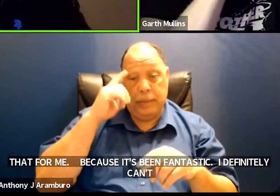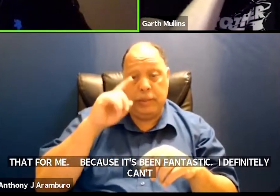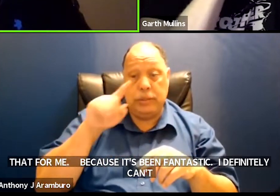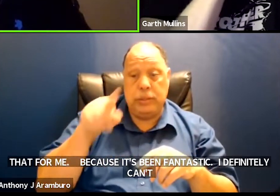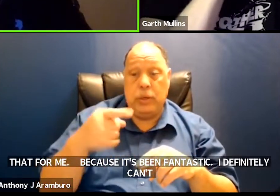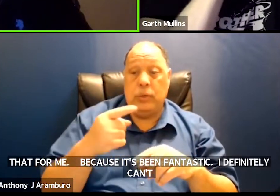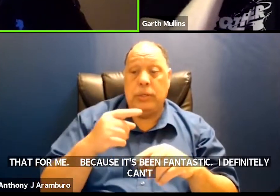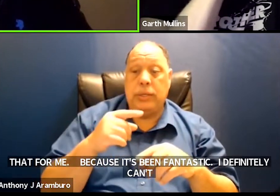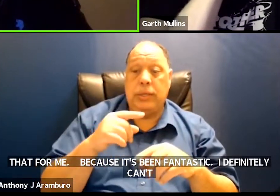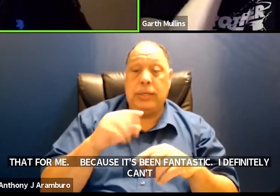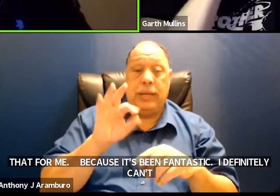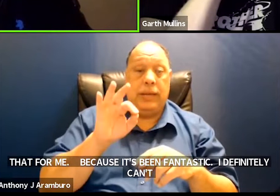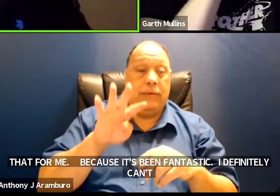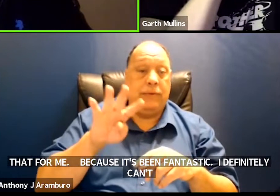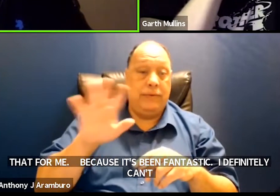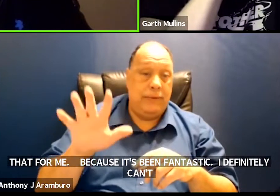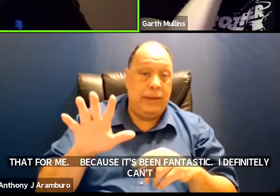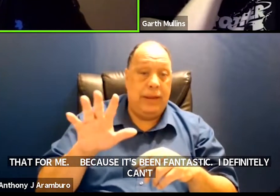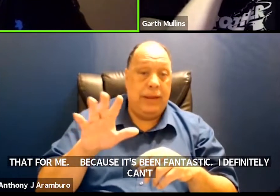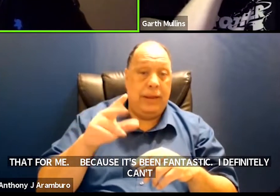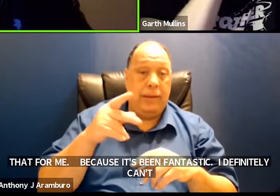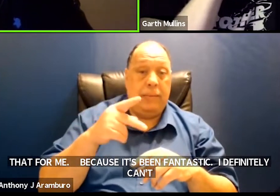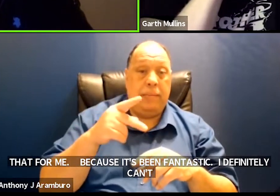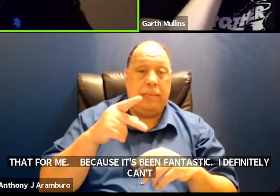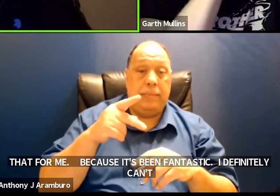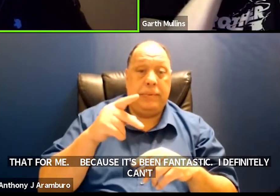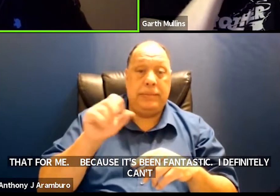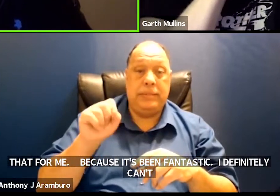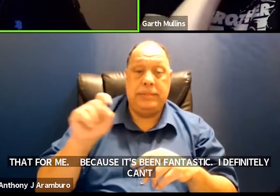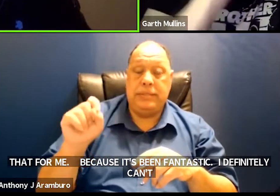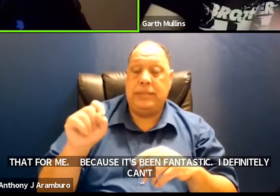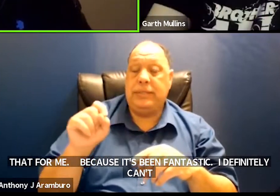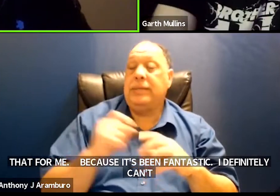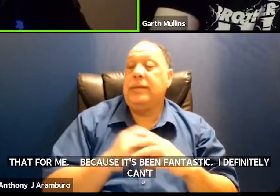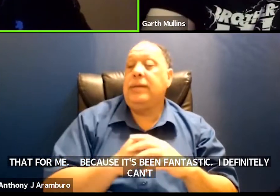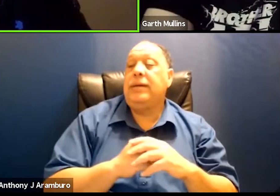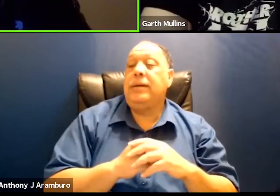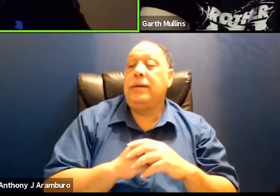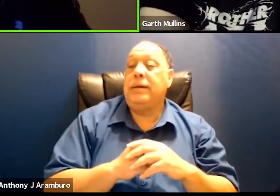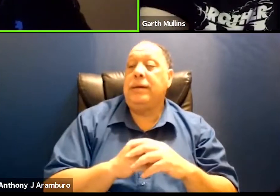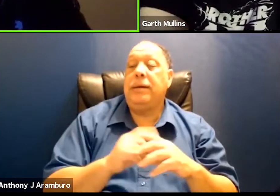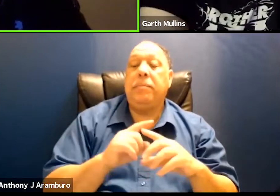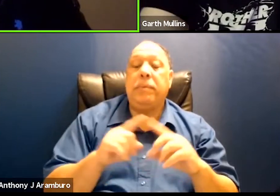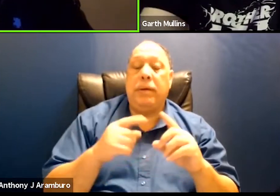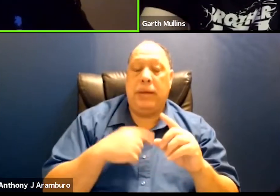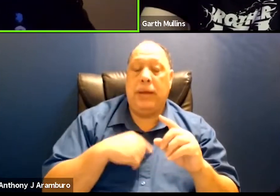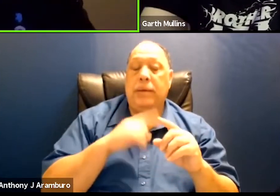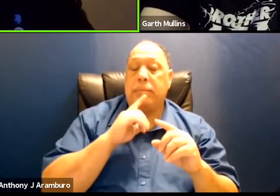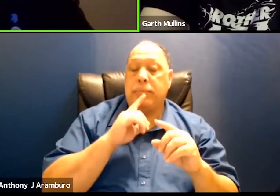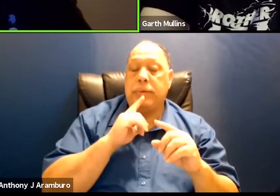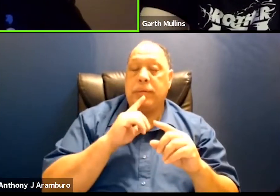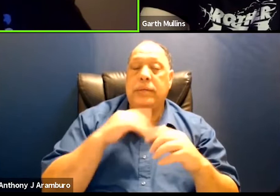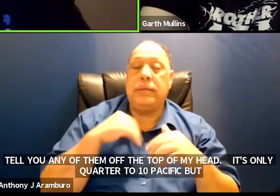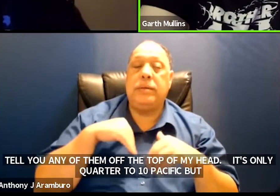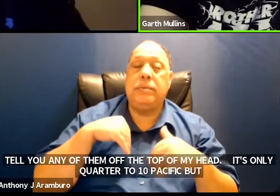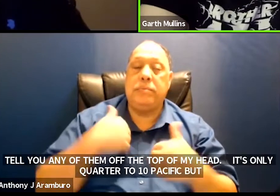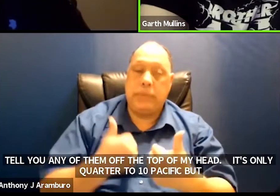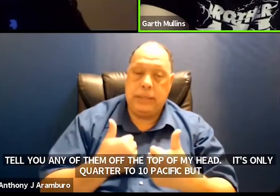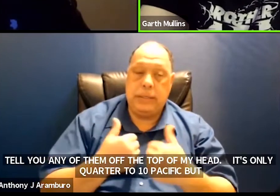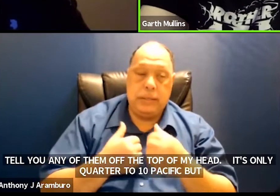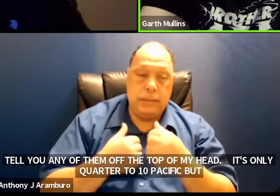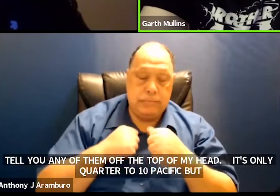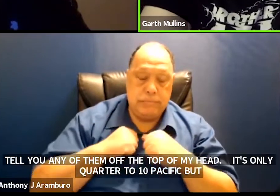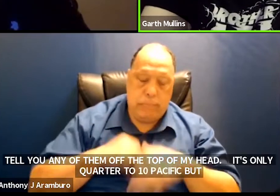to ten pacific but um i'm pretty pretty beat maybe